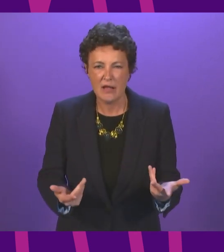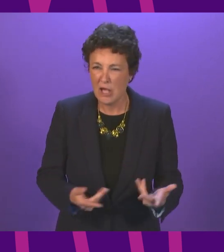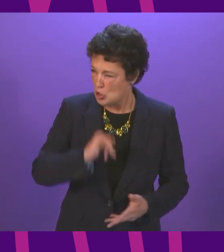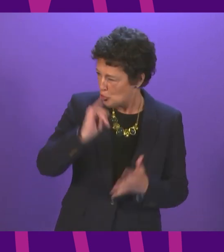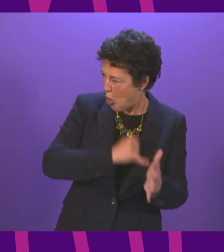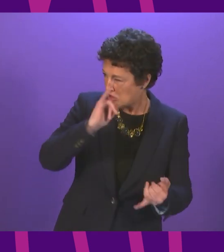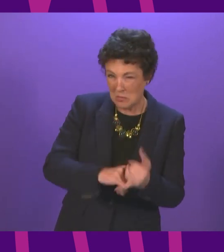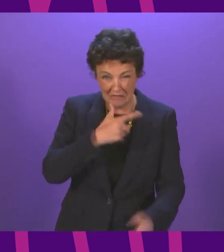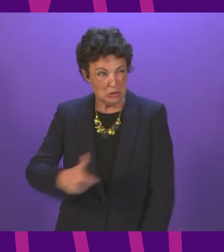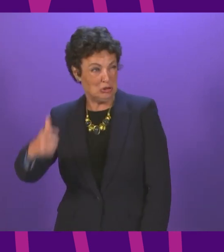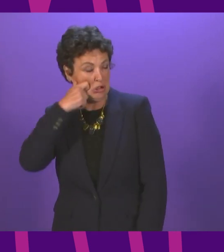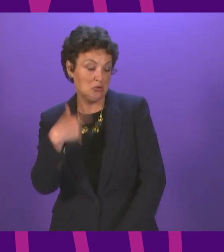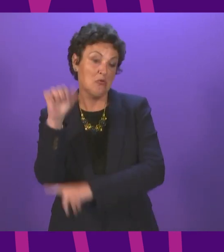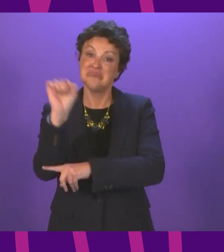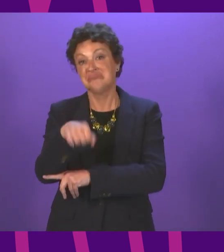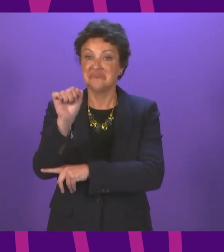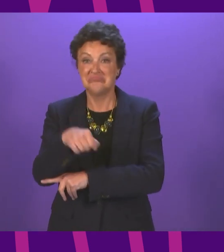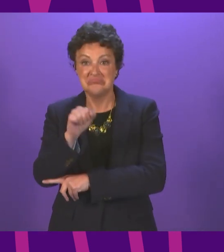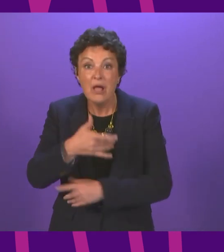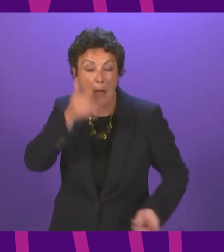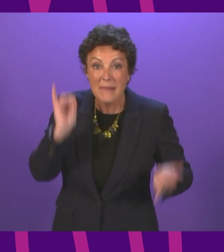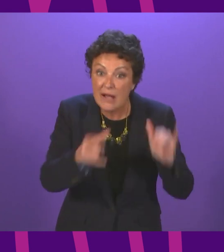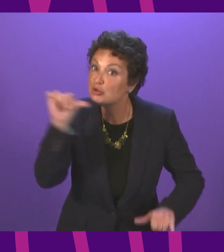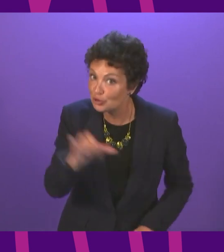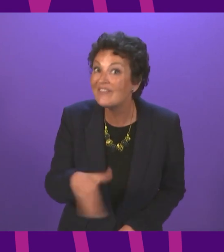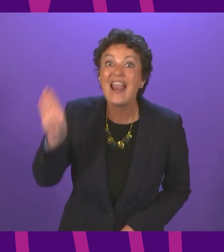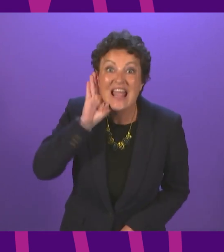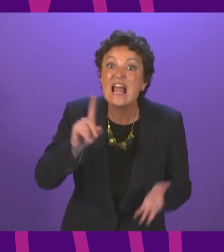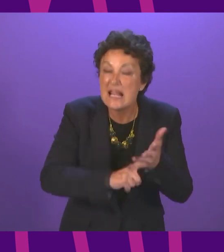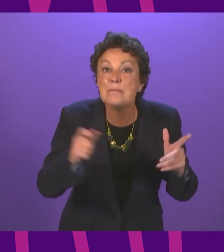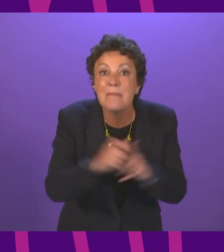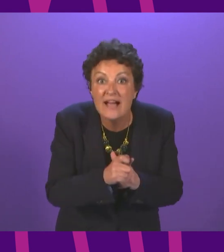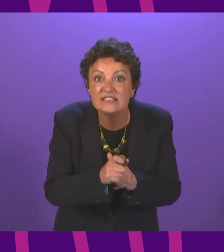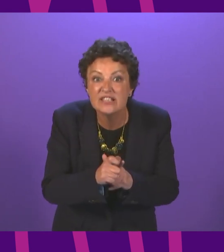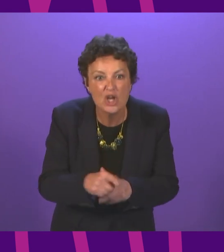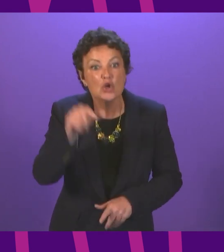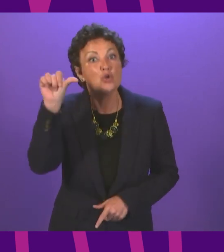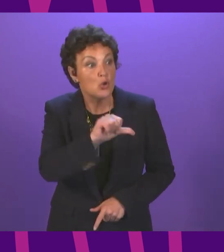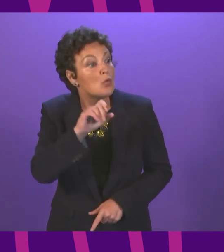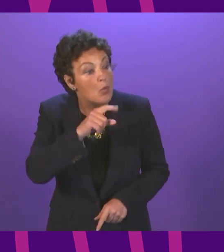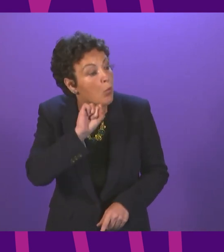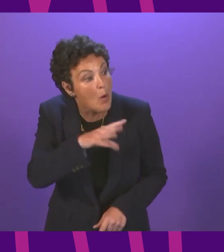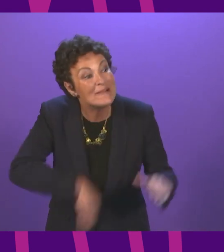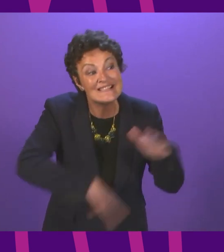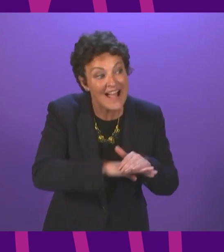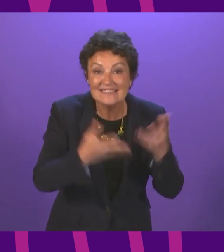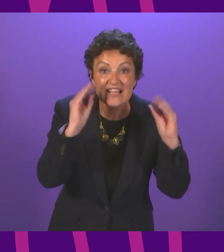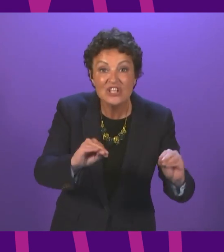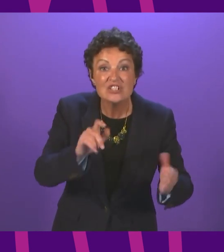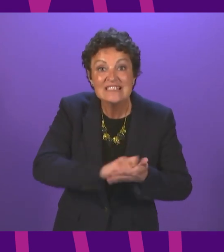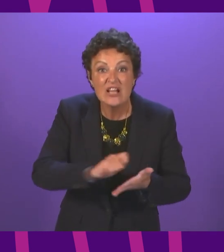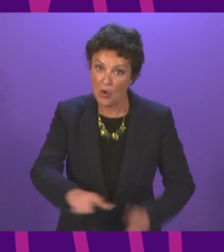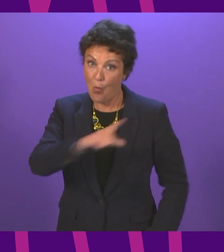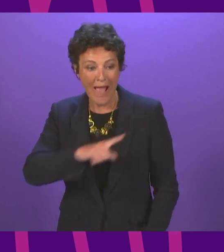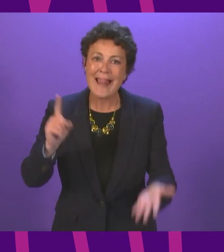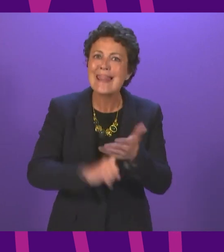Swinney has the gall to nod his head. Perhaps if he had listened to Lindsay Patterson, he wouldn't have been sacked as Education Secretary. Because